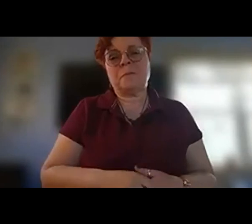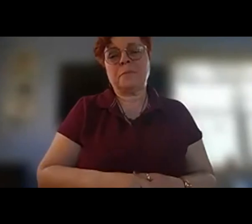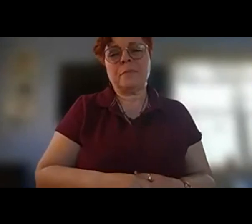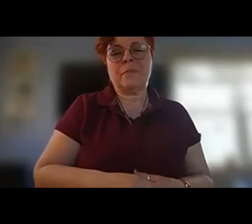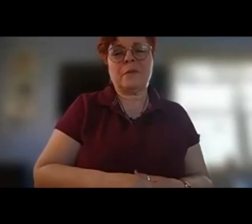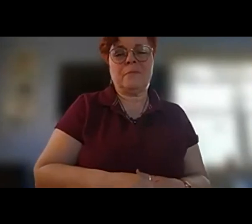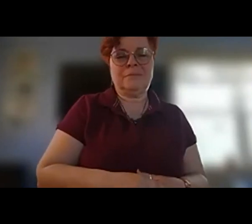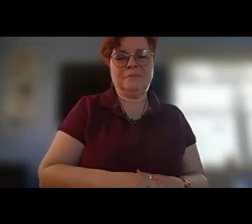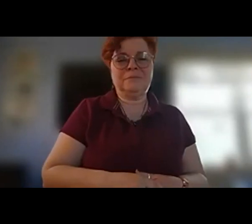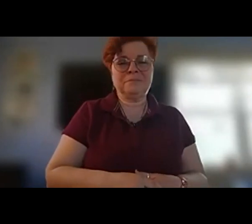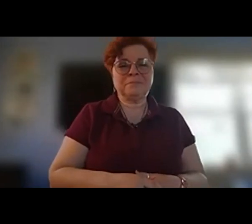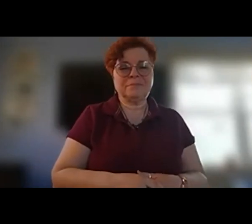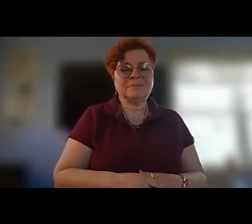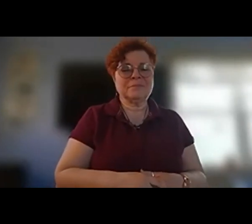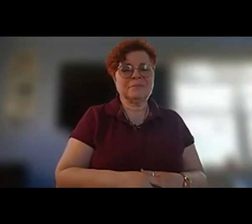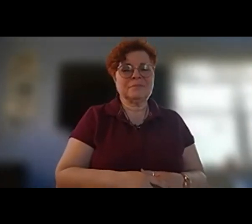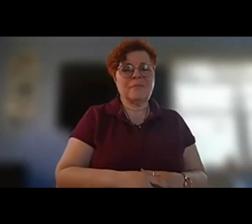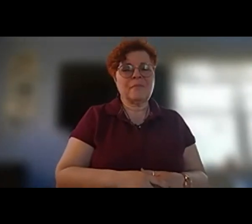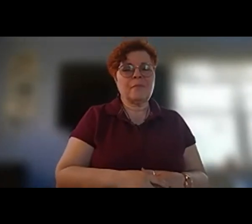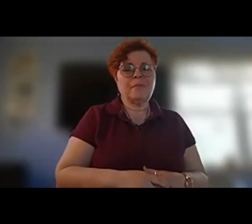just mute myself somehow